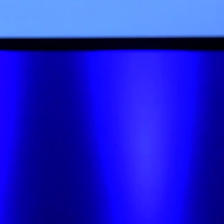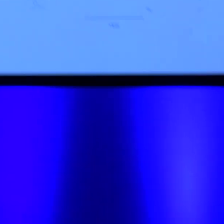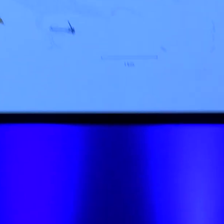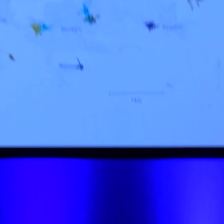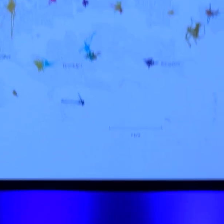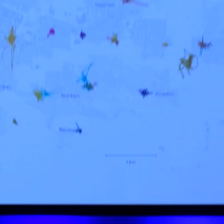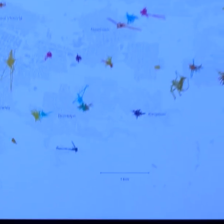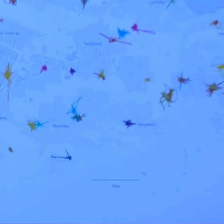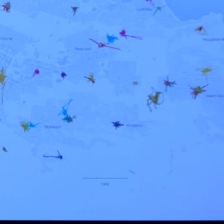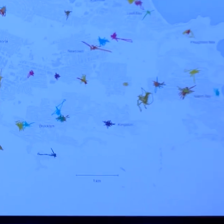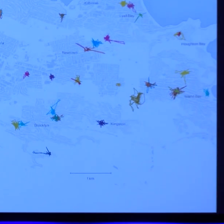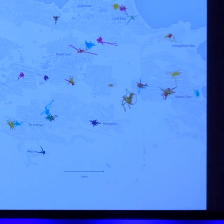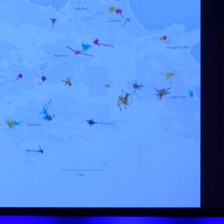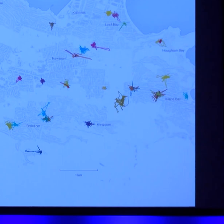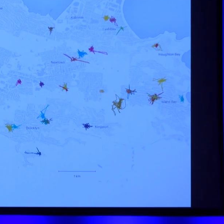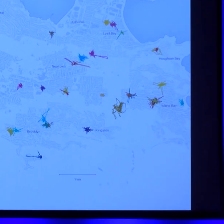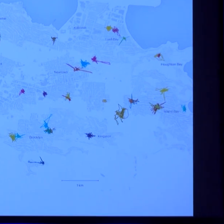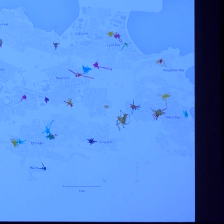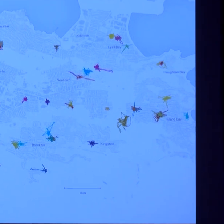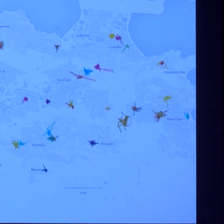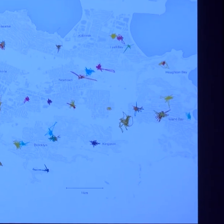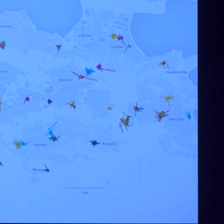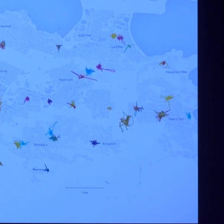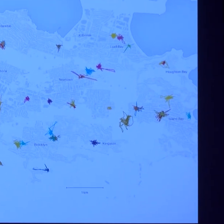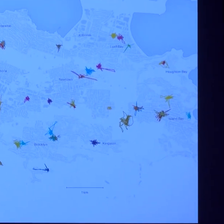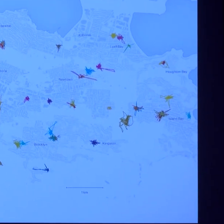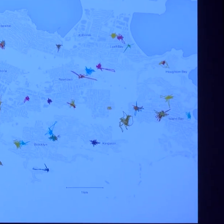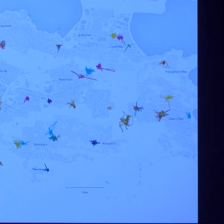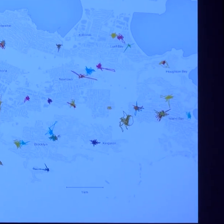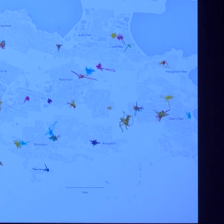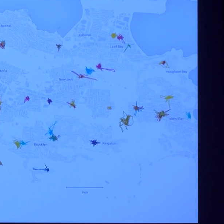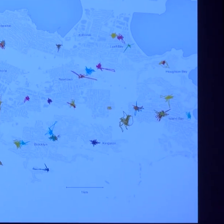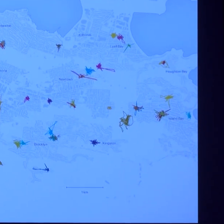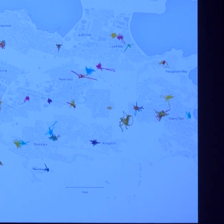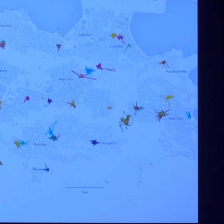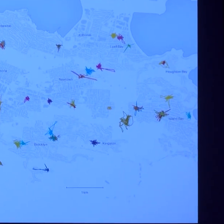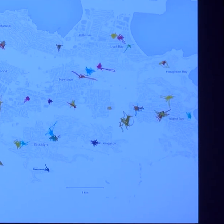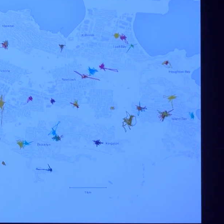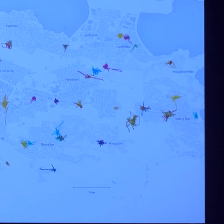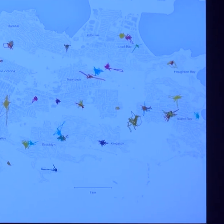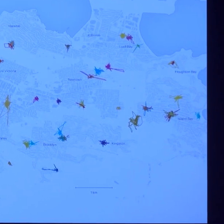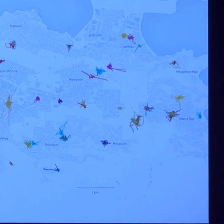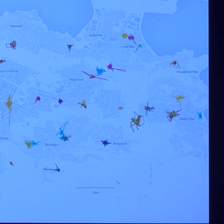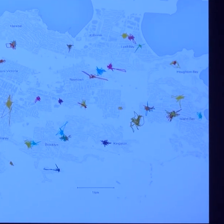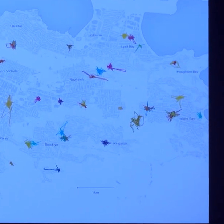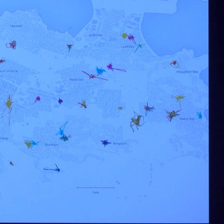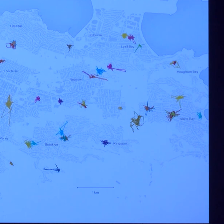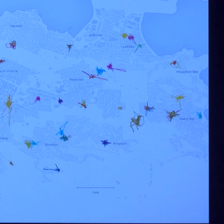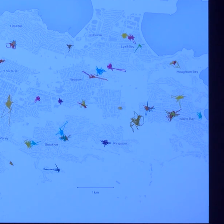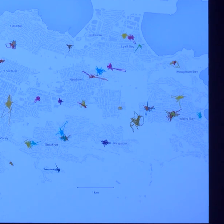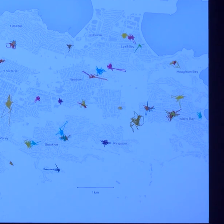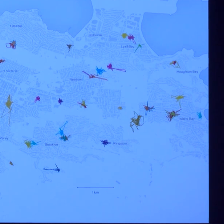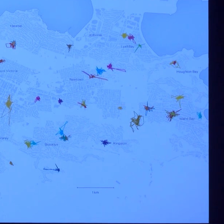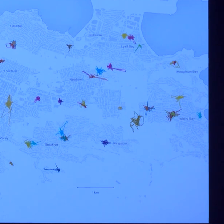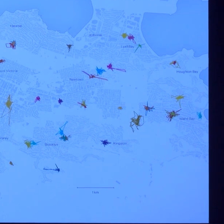each colourful squiggle represents seven days of movements for a single cat as recorded by a GPS tracker affixed to their collar